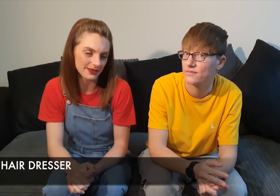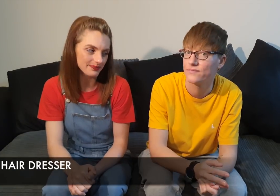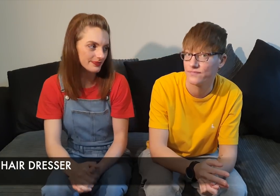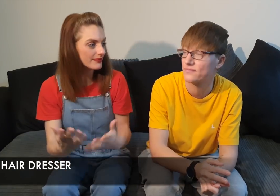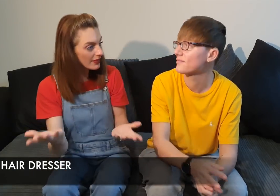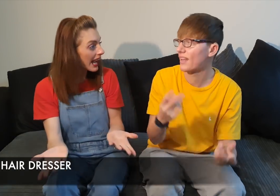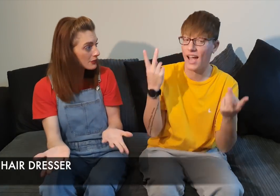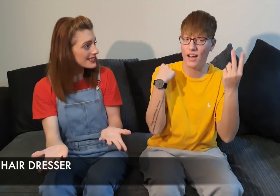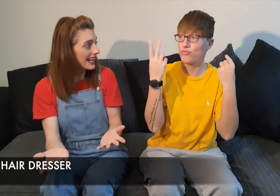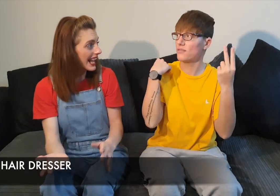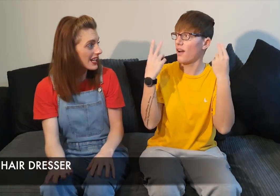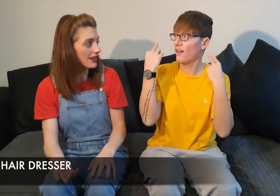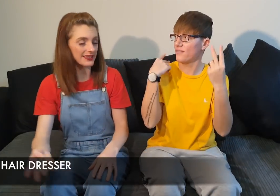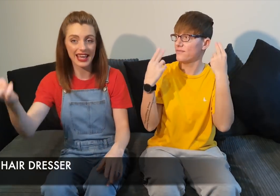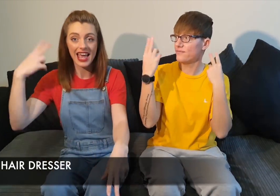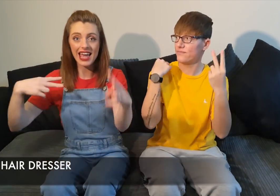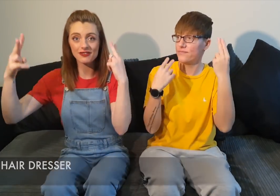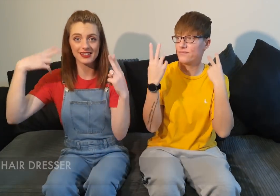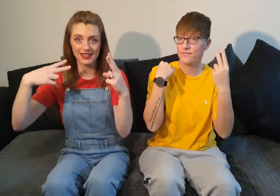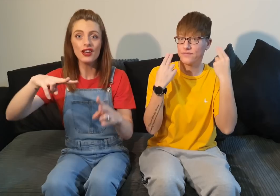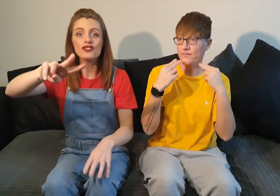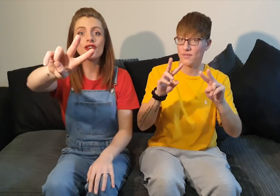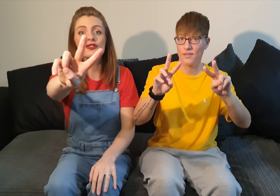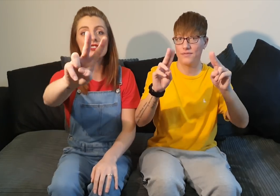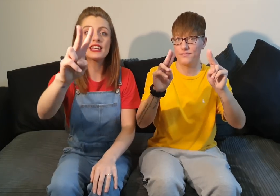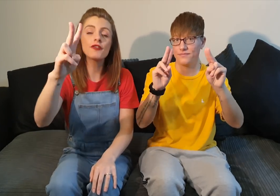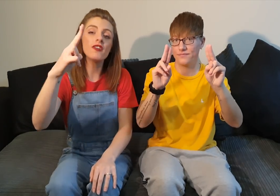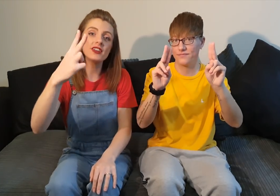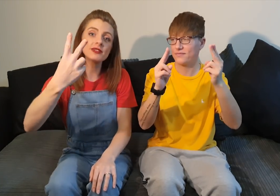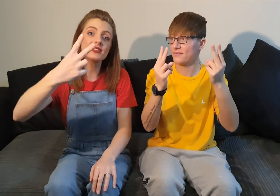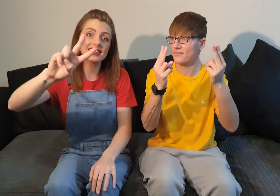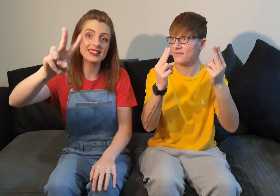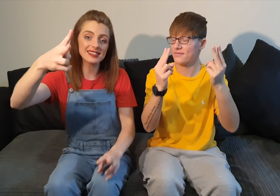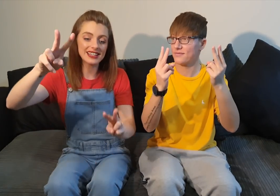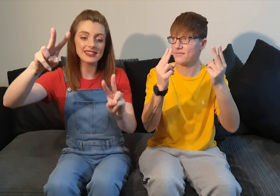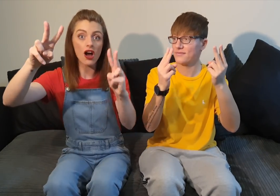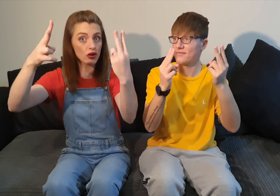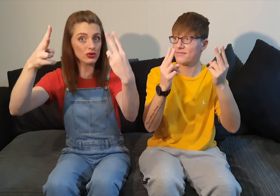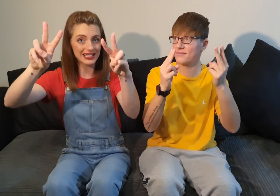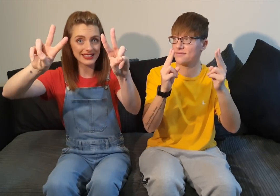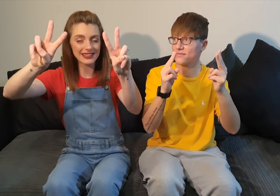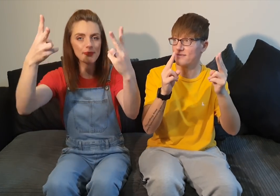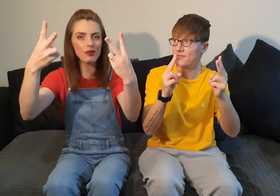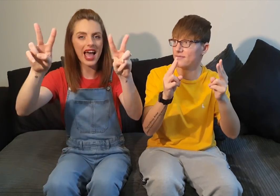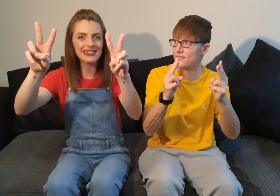how do we sign hairdresser hairdresser so just like you've got invisible scissors these are your scissors in both hands